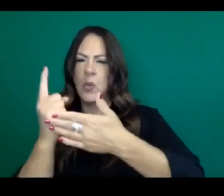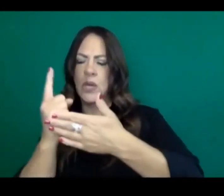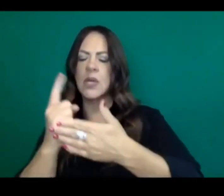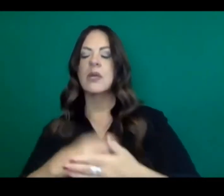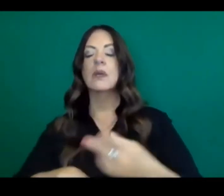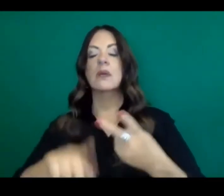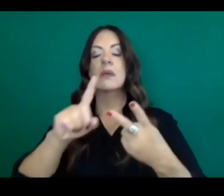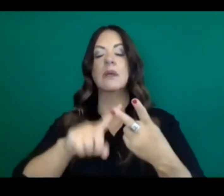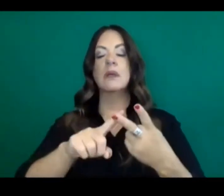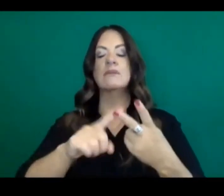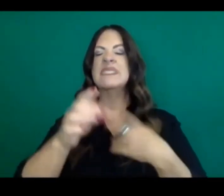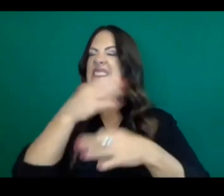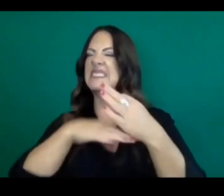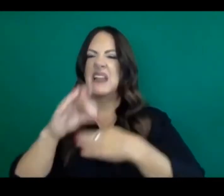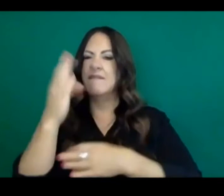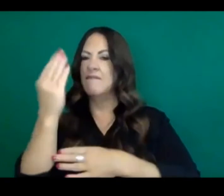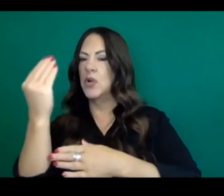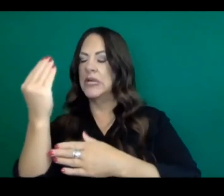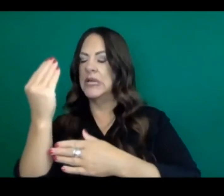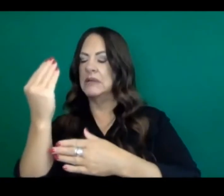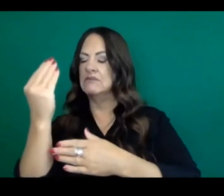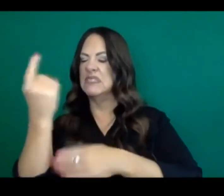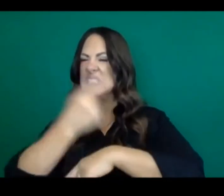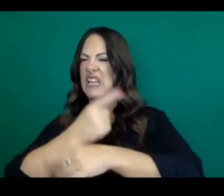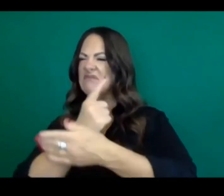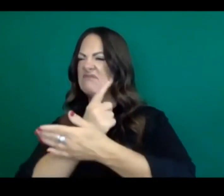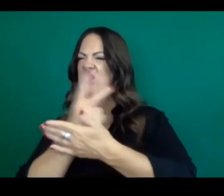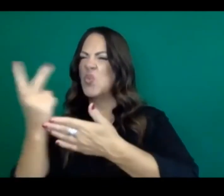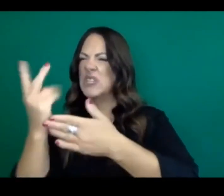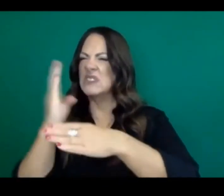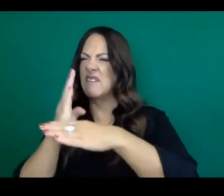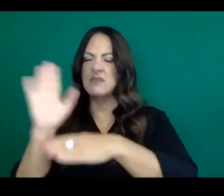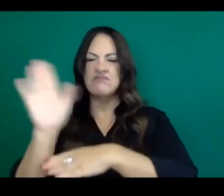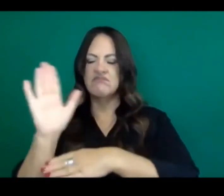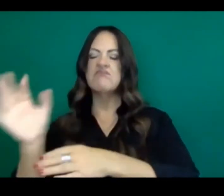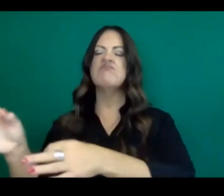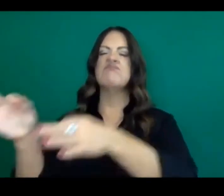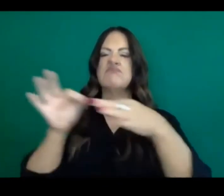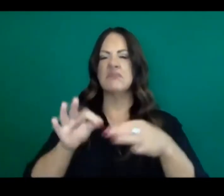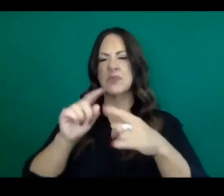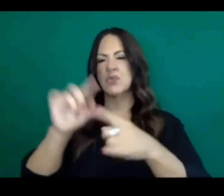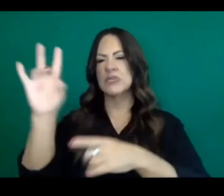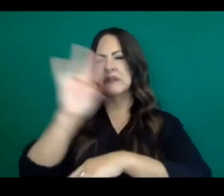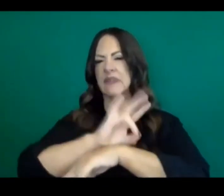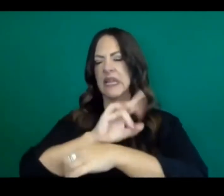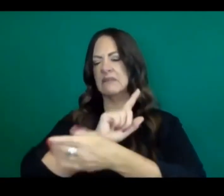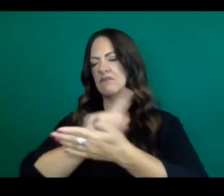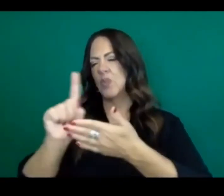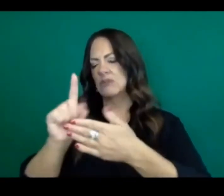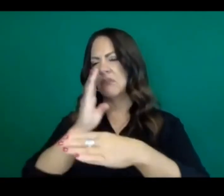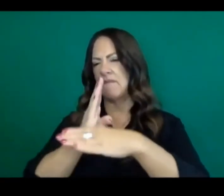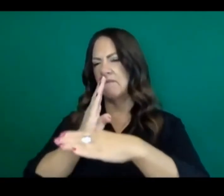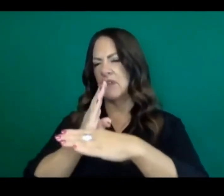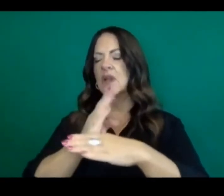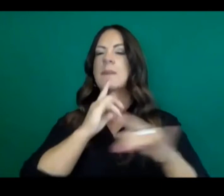number as opposed to a 14-day average number, in part because that's what much of the rest of the nation and the globe uses